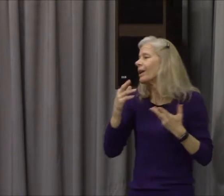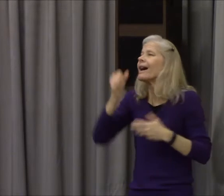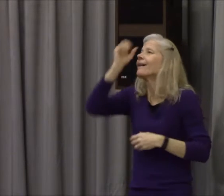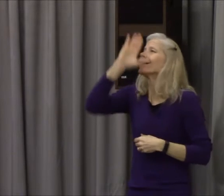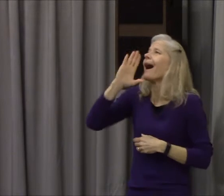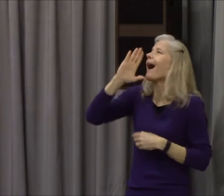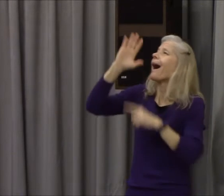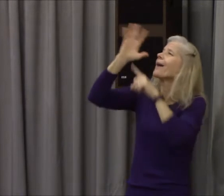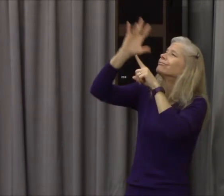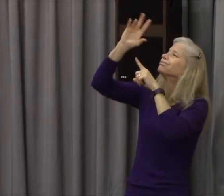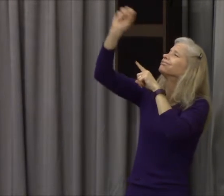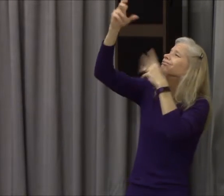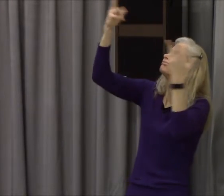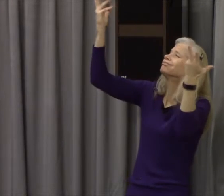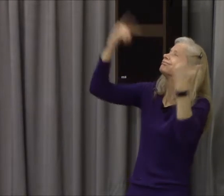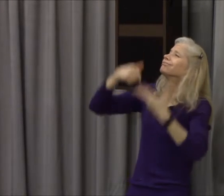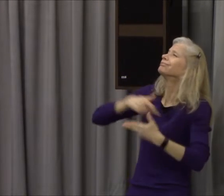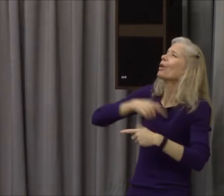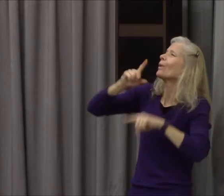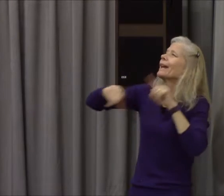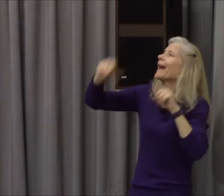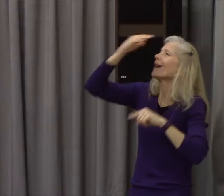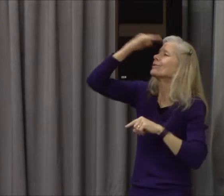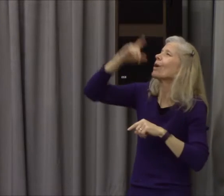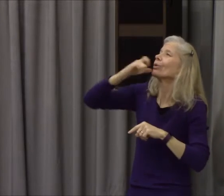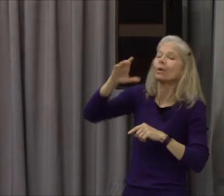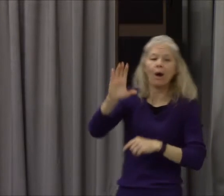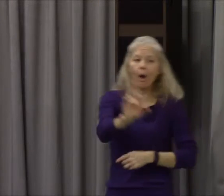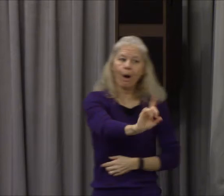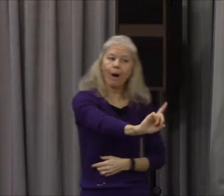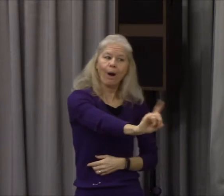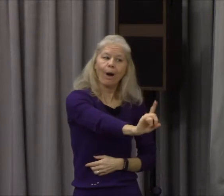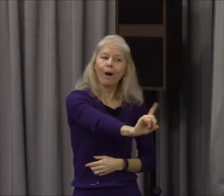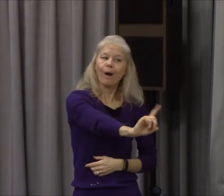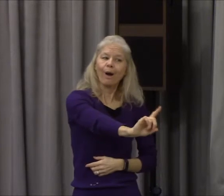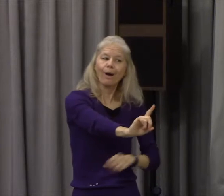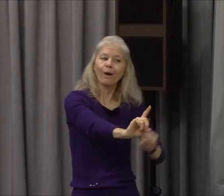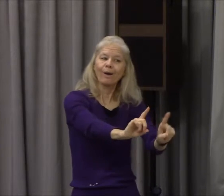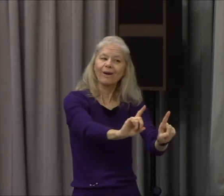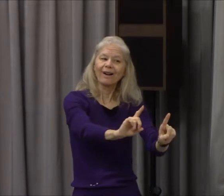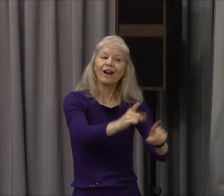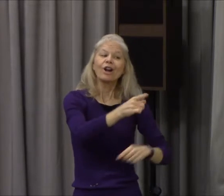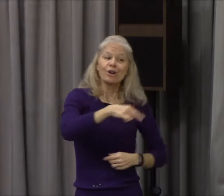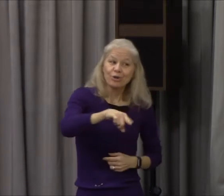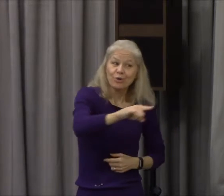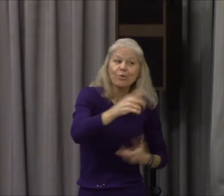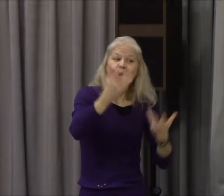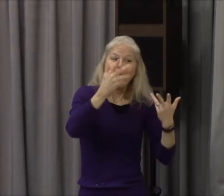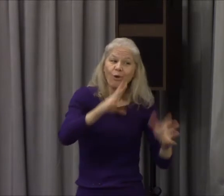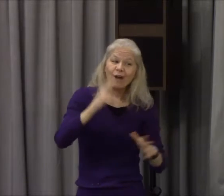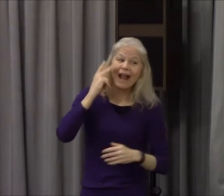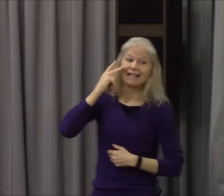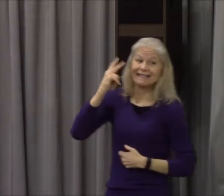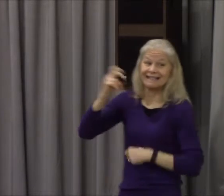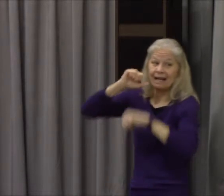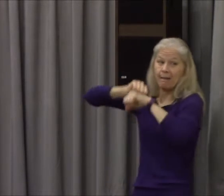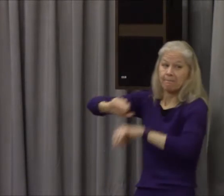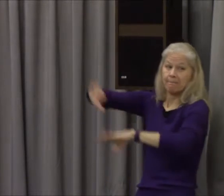because God came down to heaven to meet here with you you heard his voice you saw the flame and the fire that's kind of what Paul